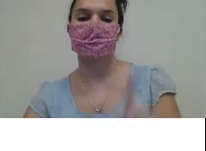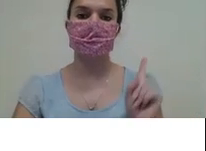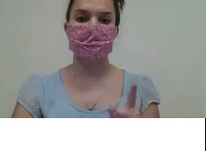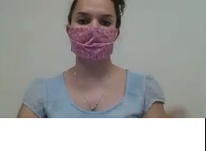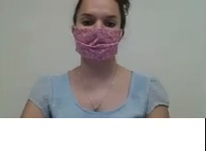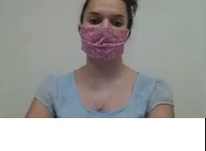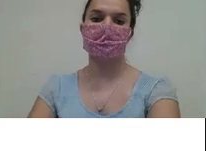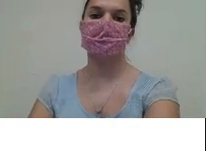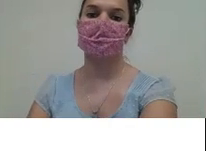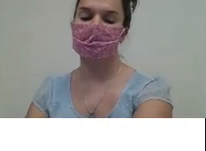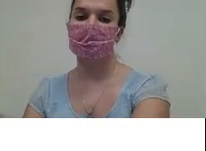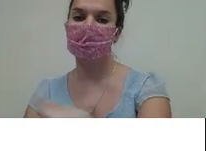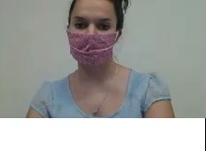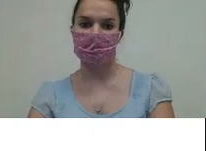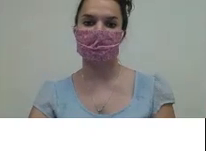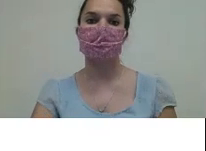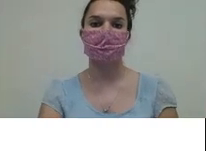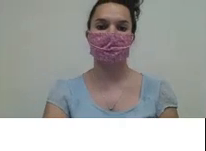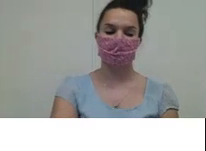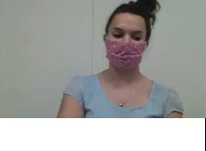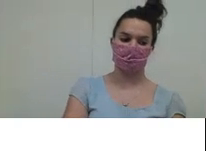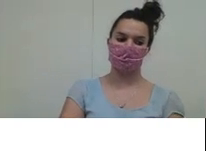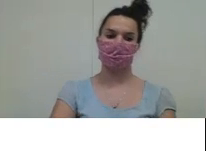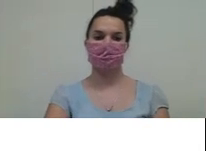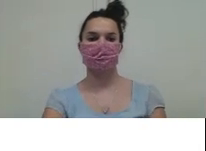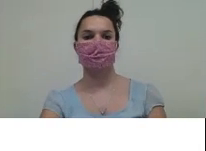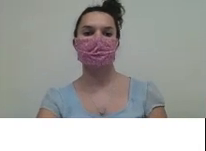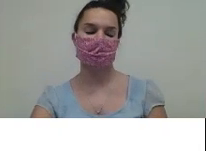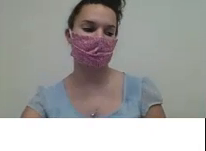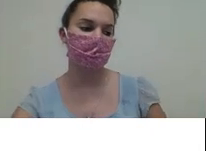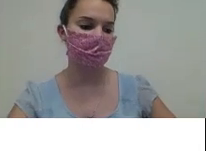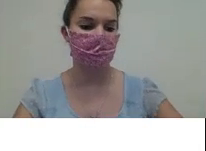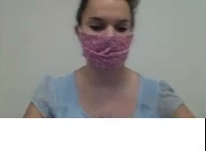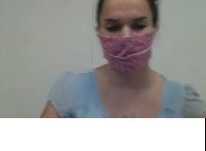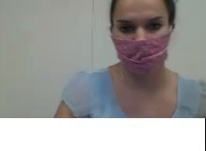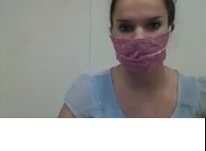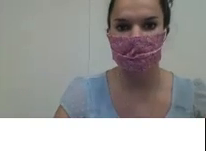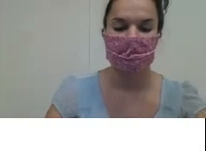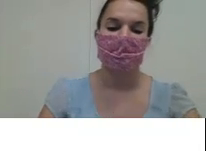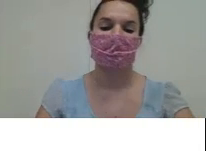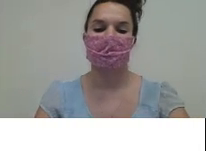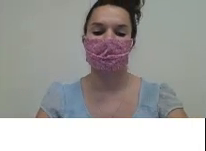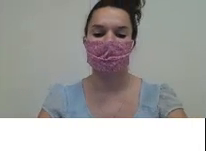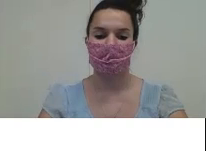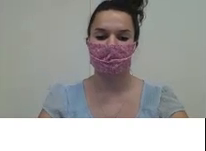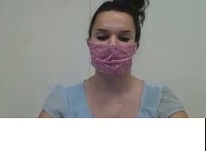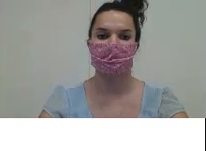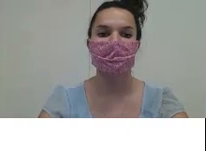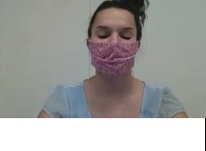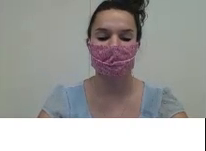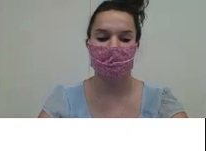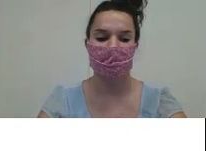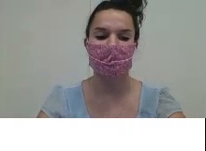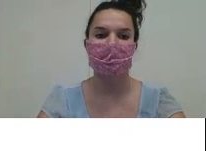And as you see Miss Velashek's five frame building, you're going to build it too. Okay. We're going to sing it once and then we'll practice.